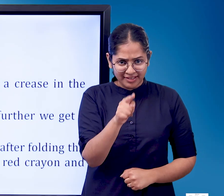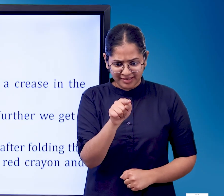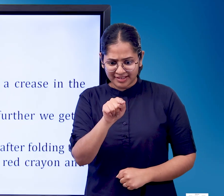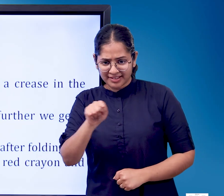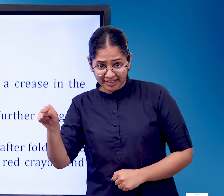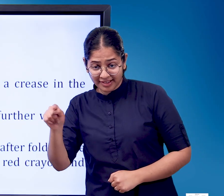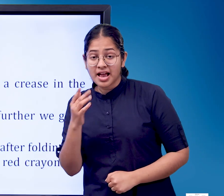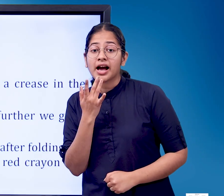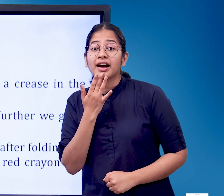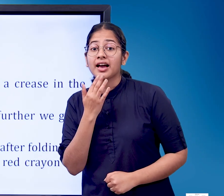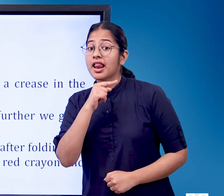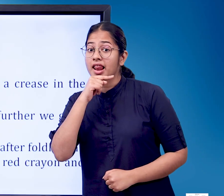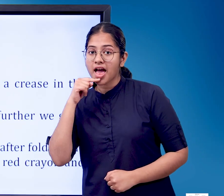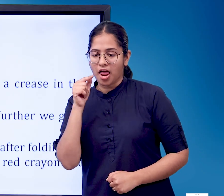slanting lines with blue crayon